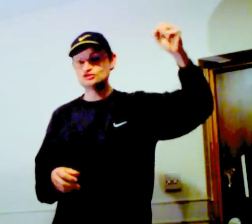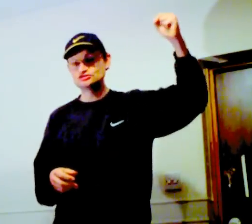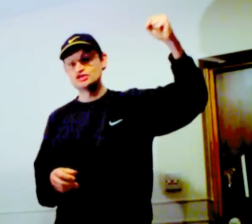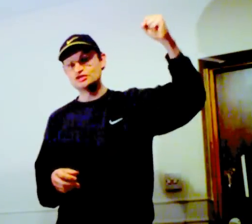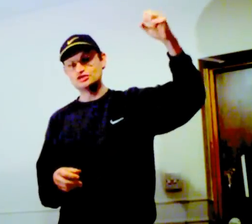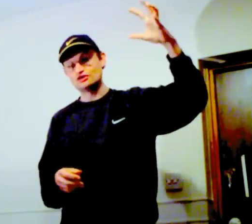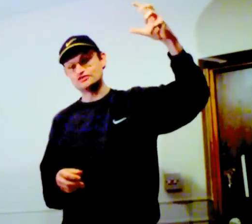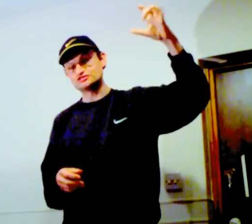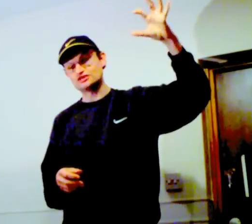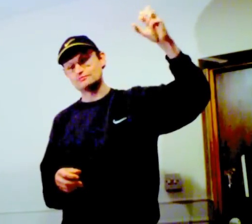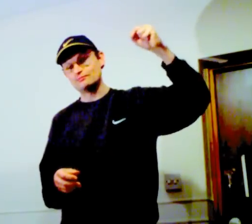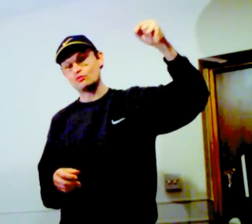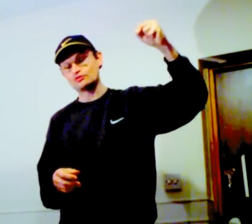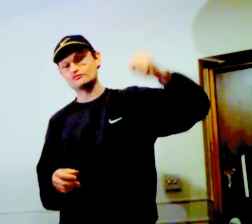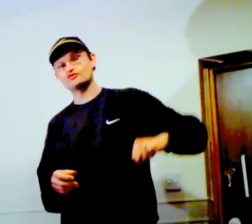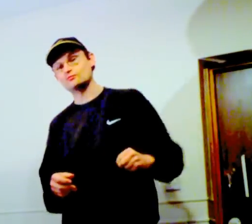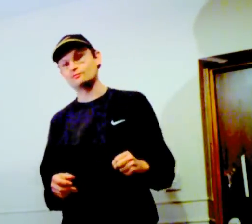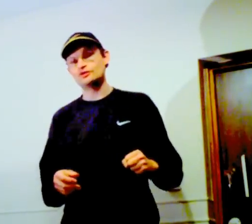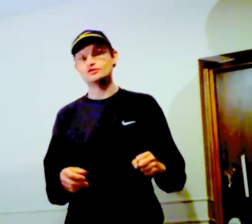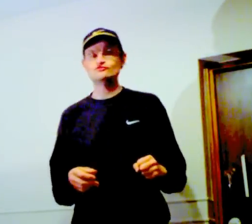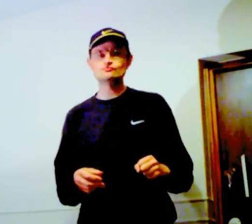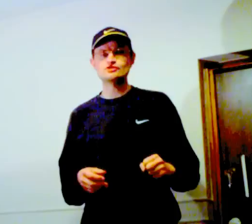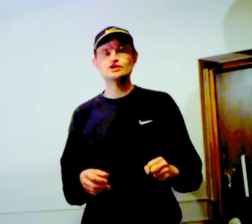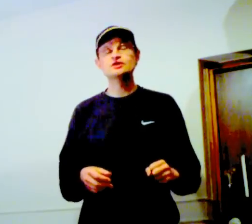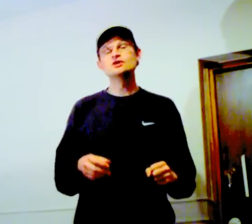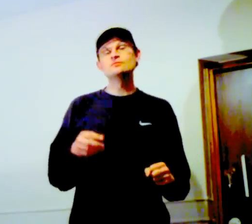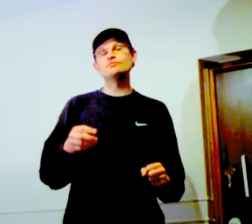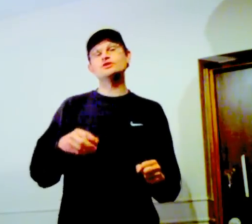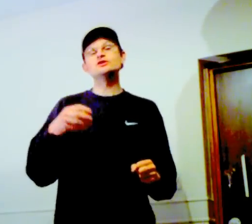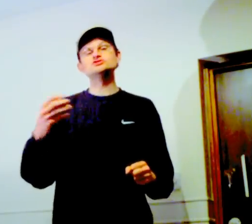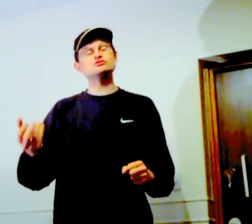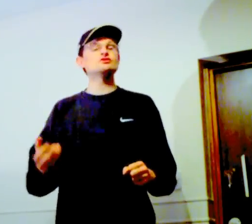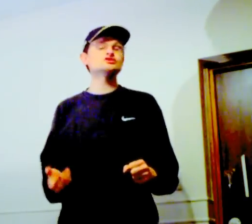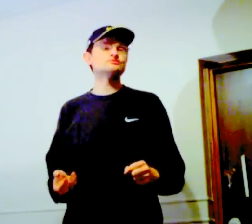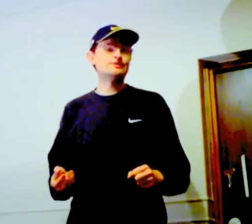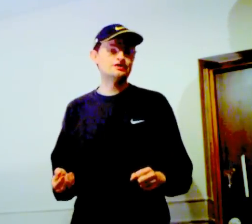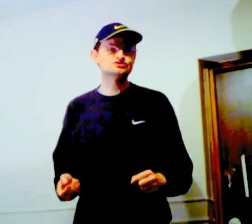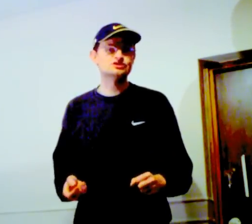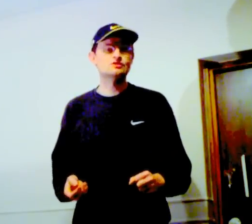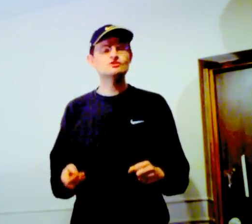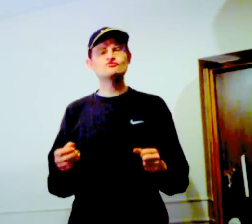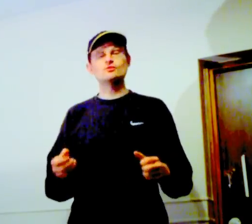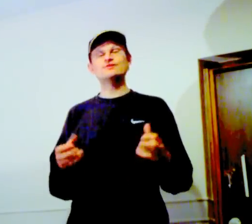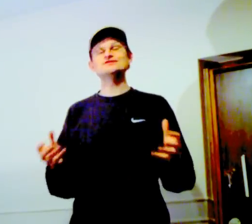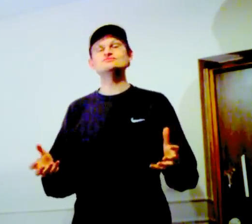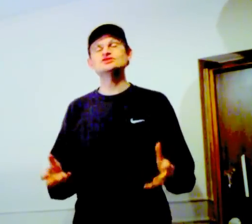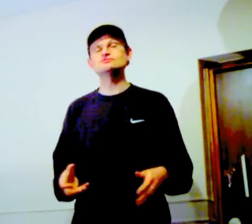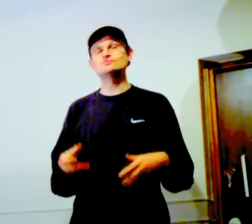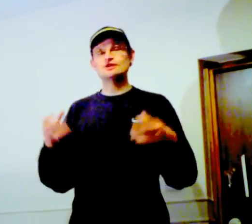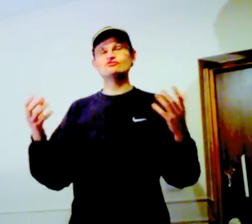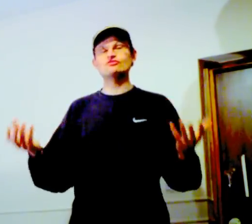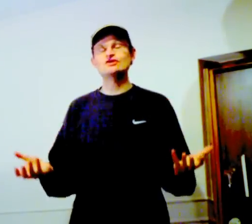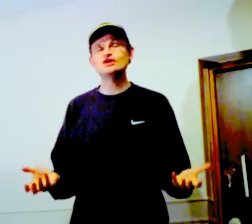use, you know, this important verbal part of your brain. But during your spare time when you've got plenty of time to be able to think